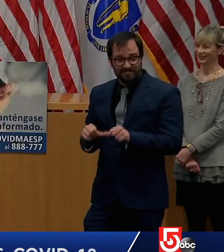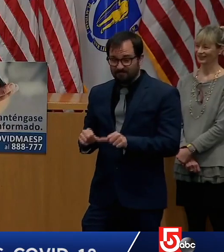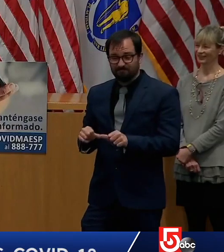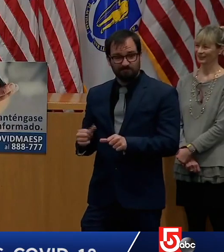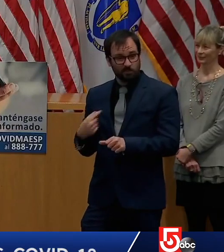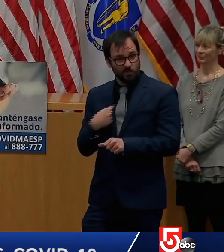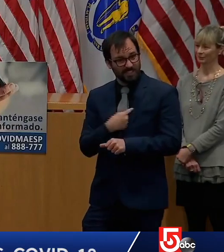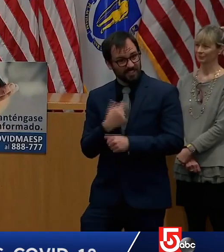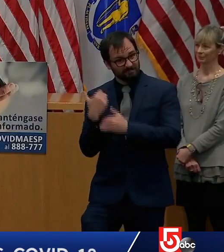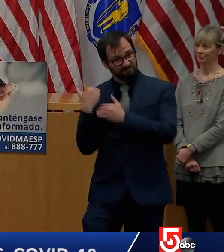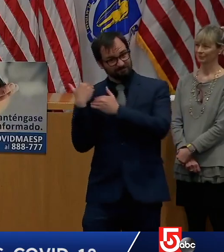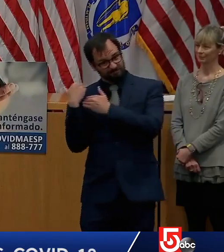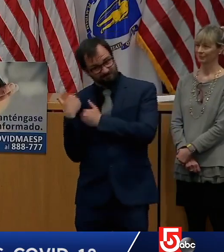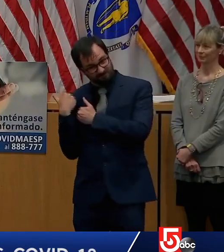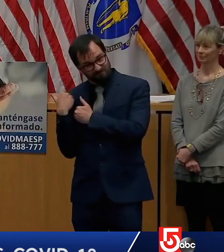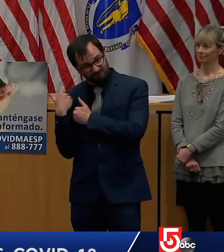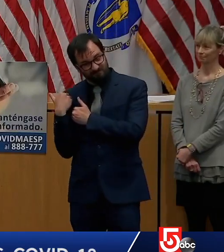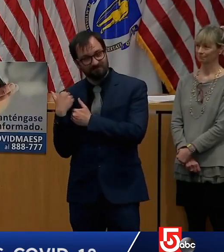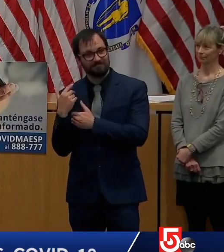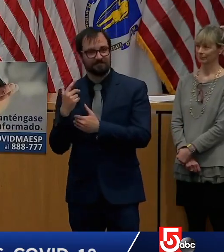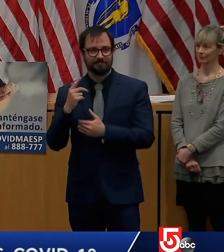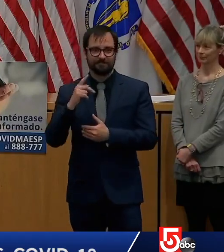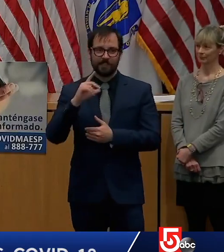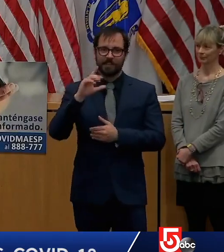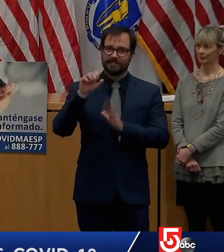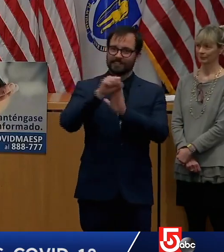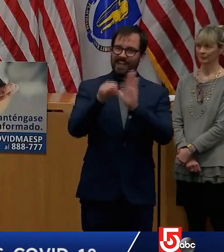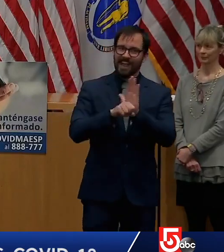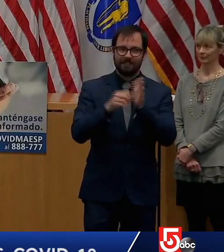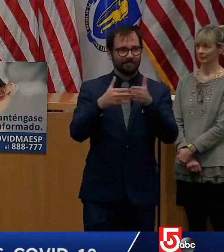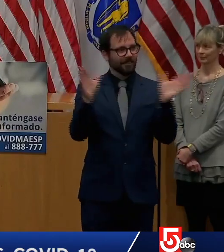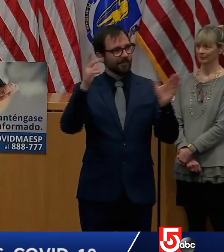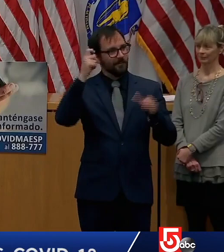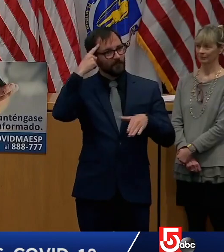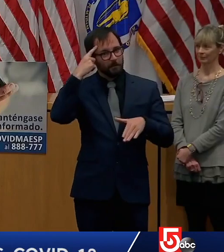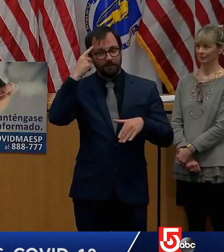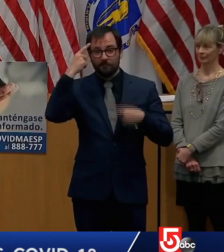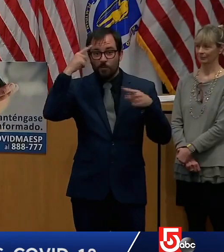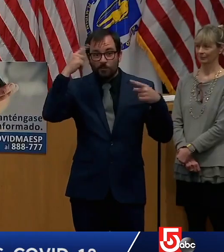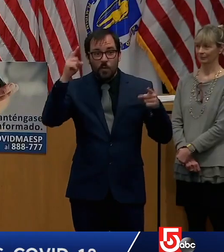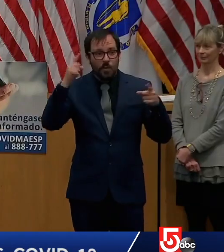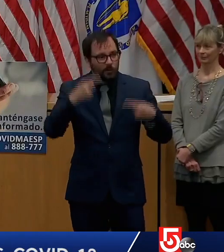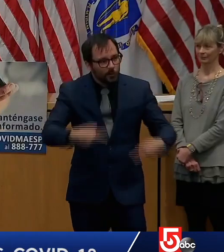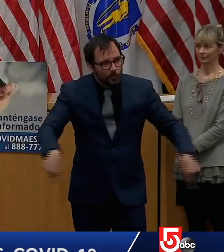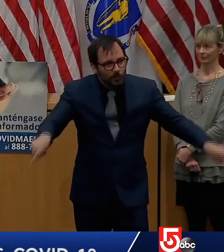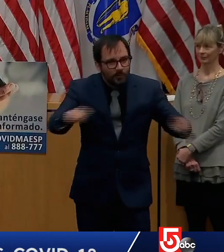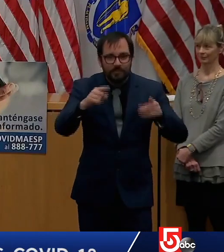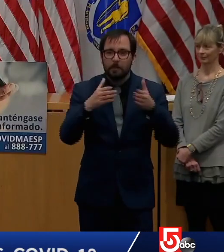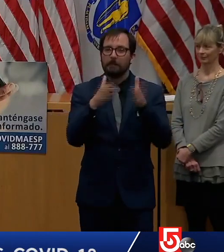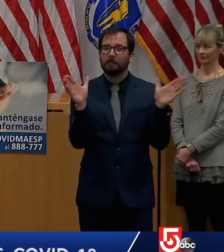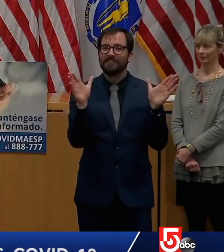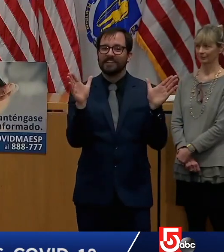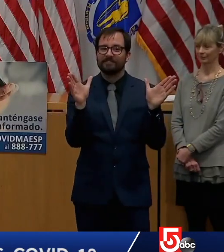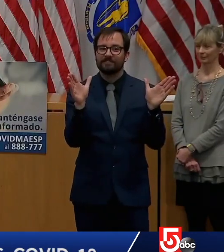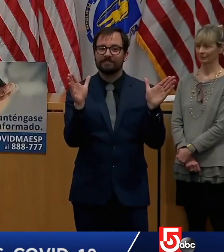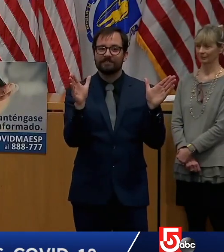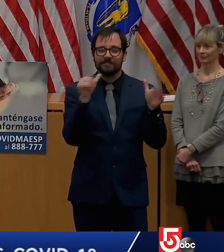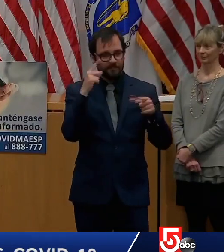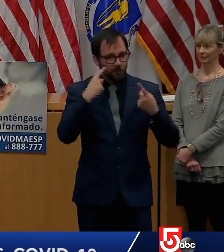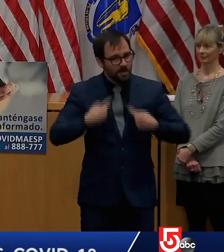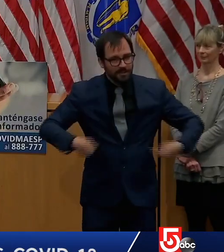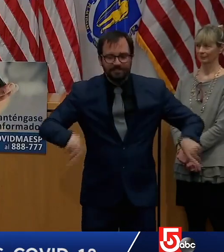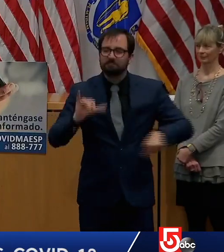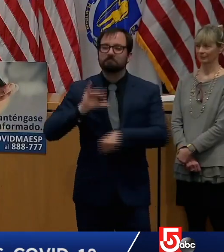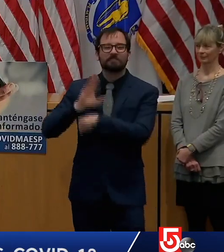my day, her day, used to consist of 15 or 20 things that started around 7 o'clock in the morning and ended